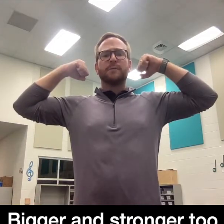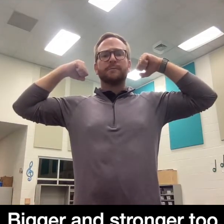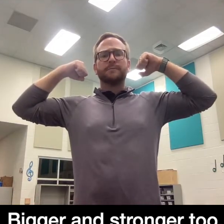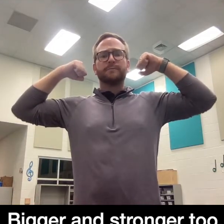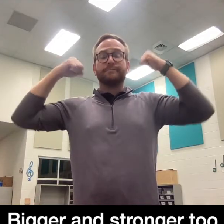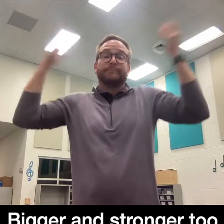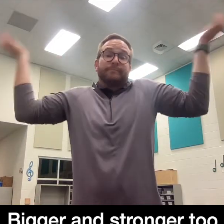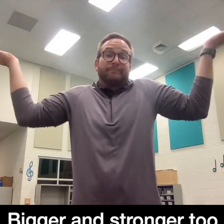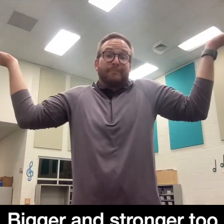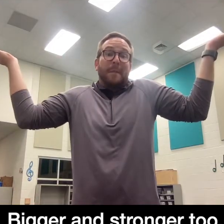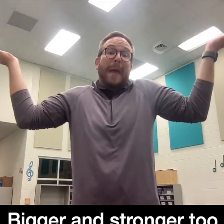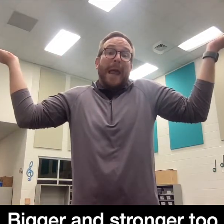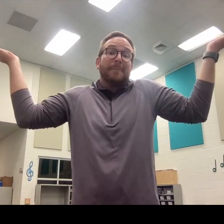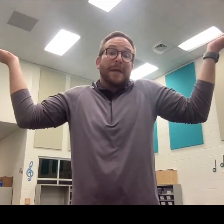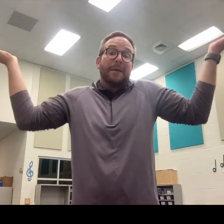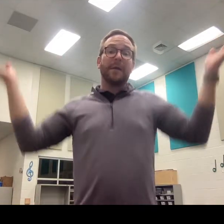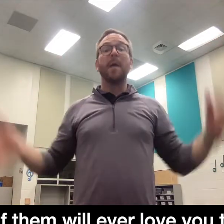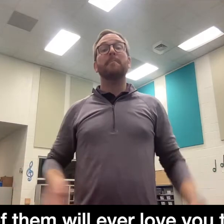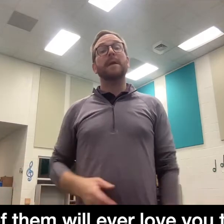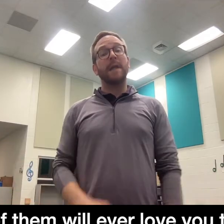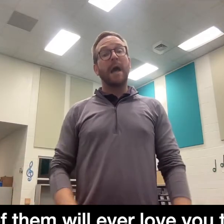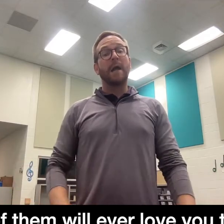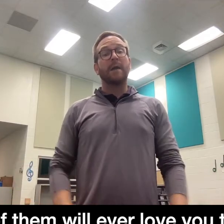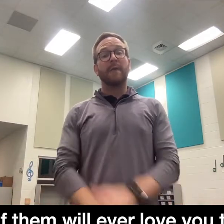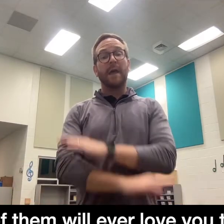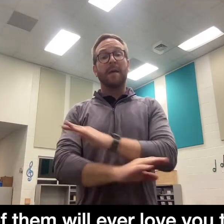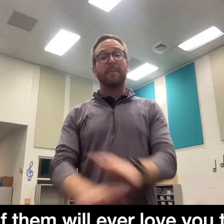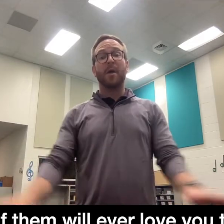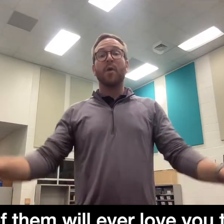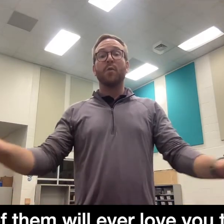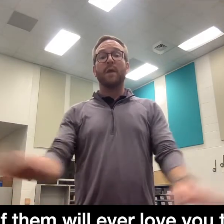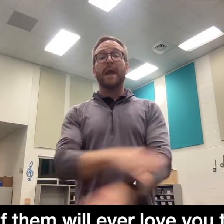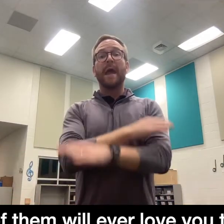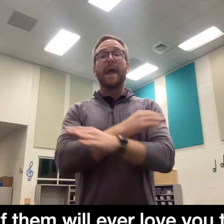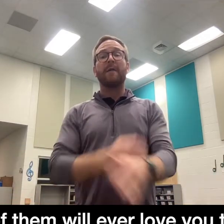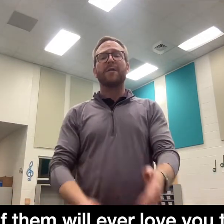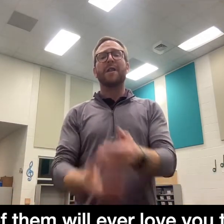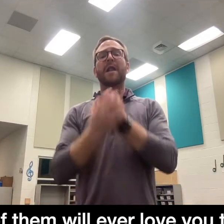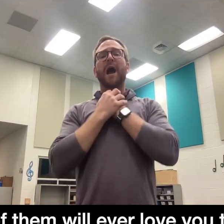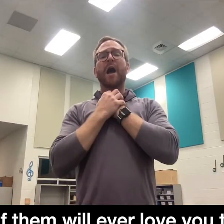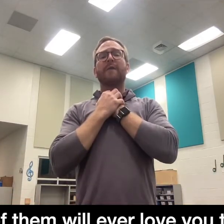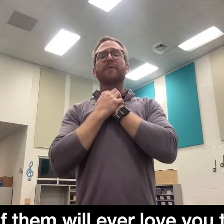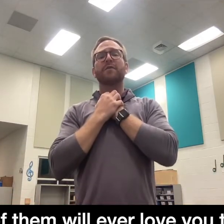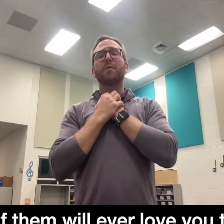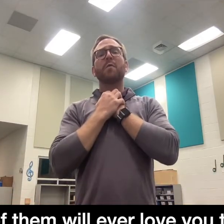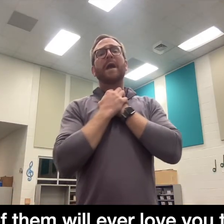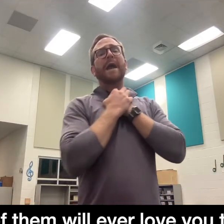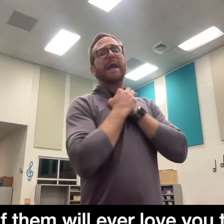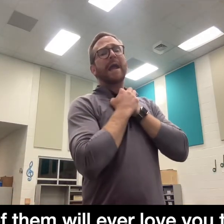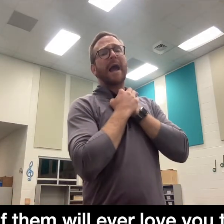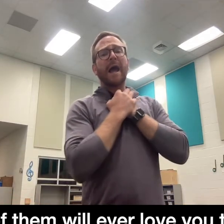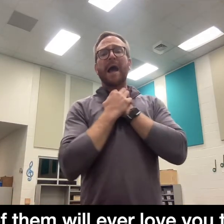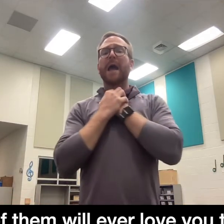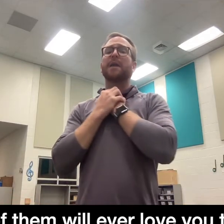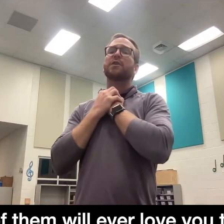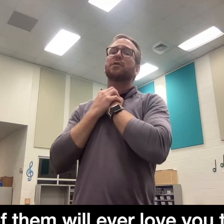maybe but none of them will ever love you the way i do